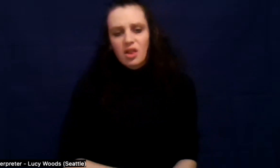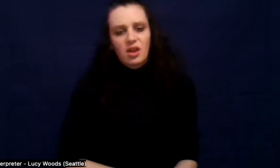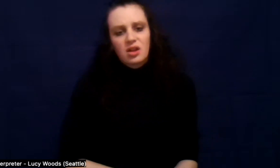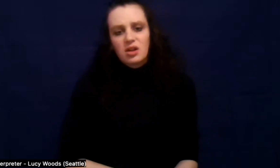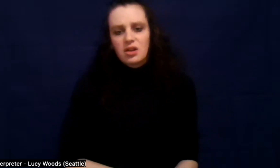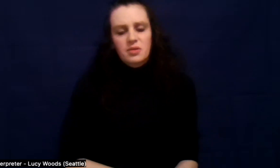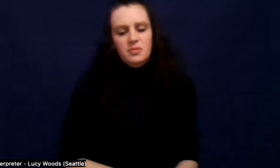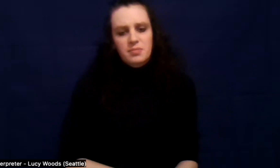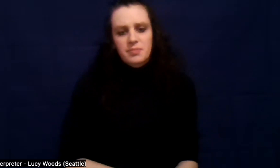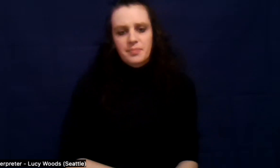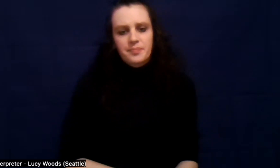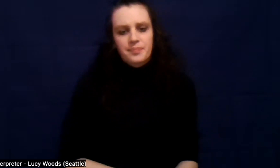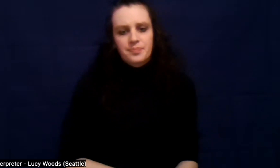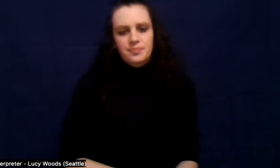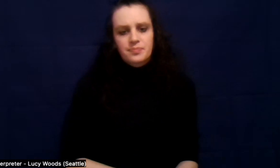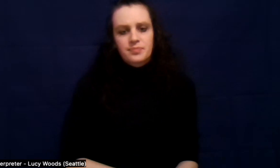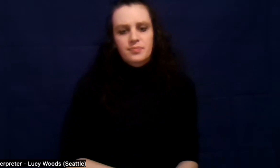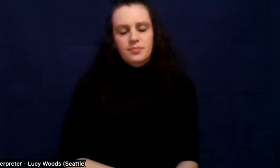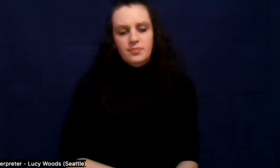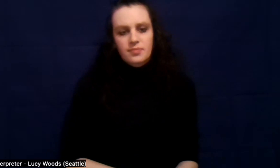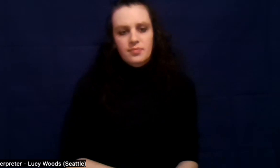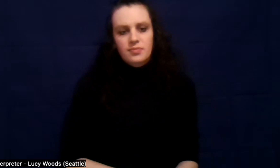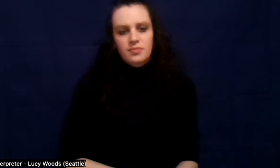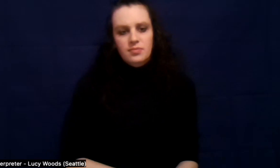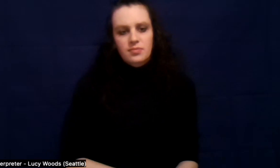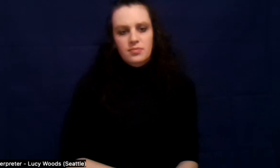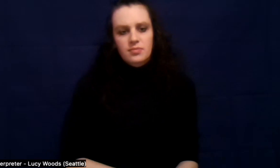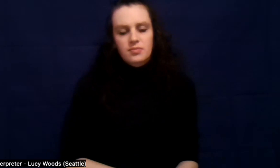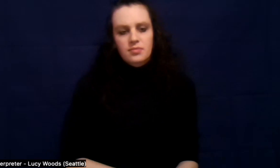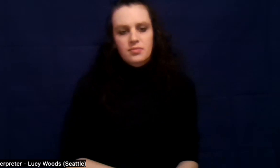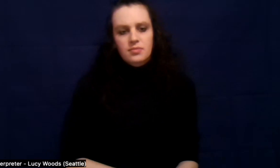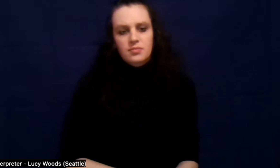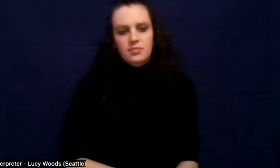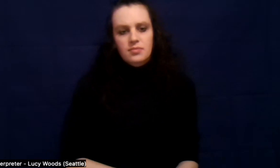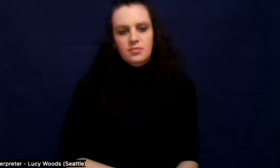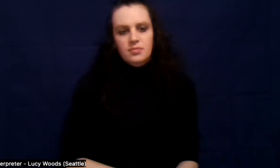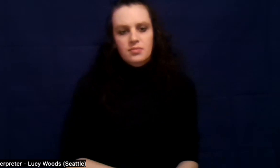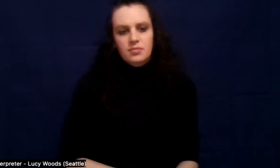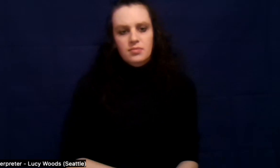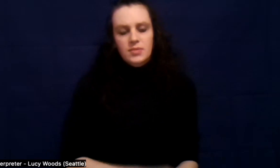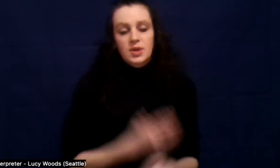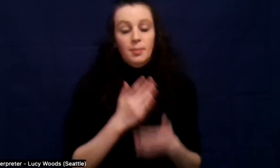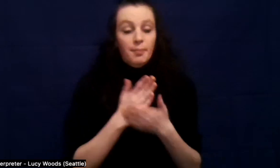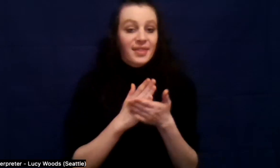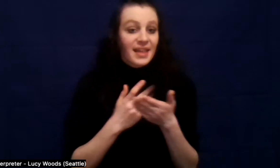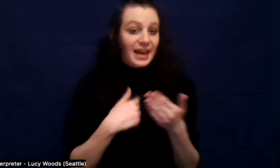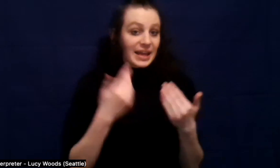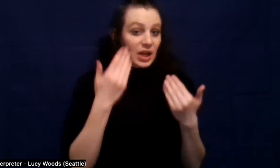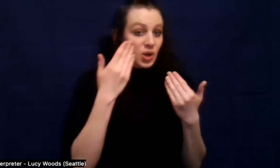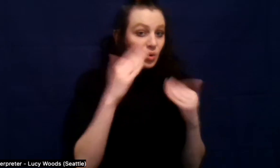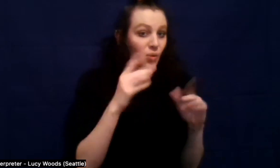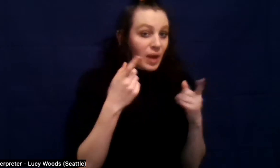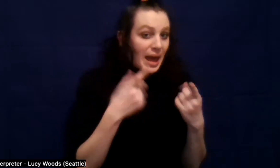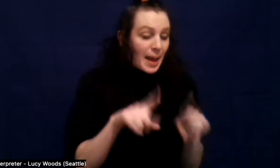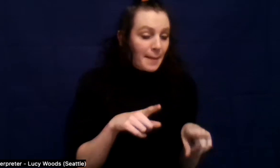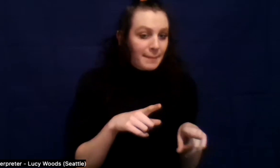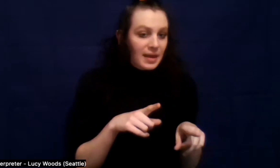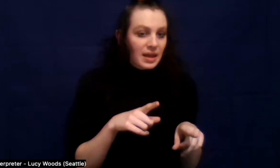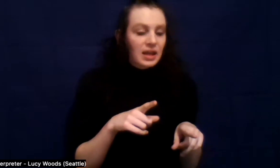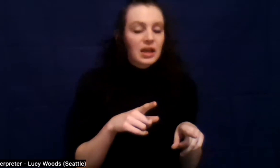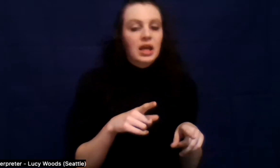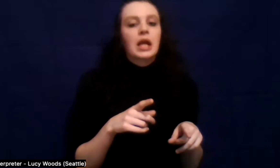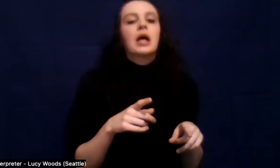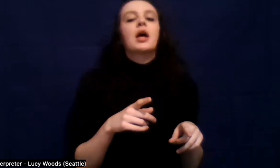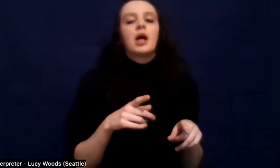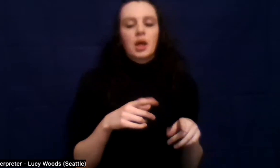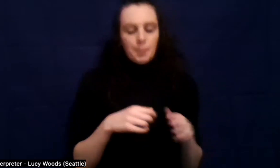and the one part that I didn't know that was going to happen that did happen for me was that I got to help people,